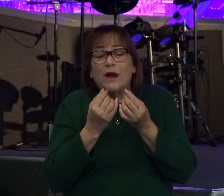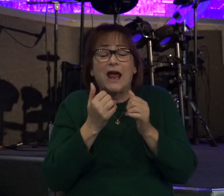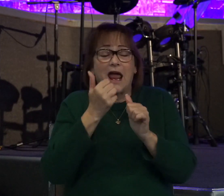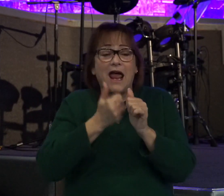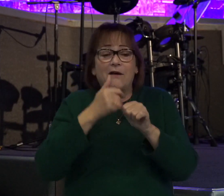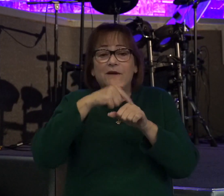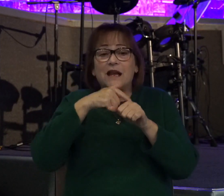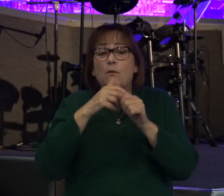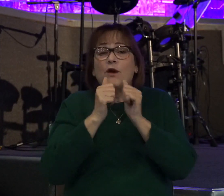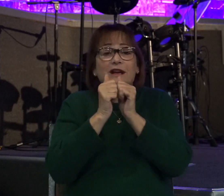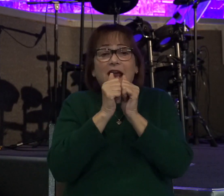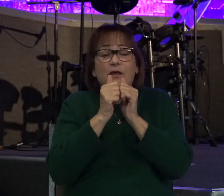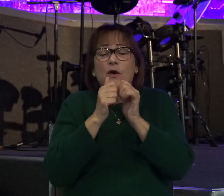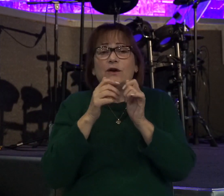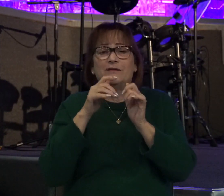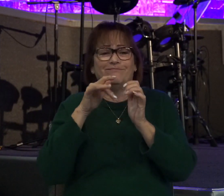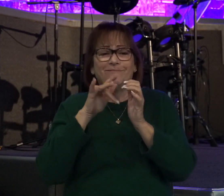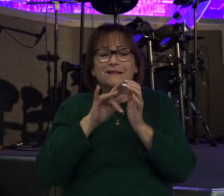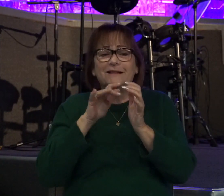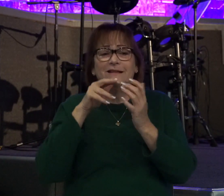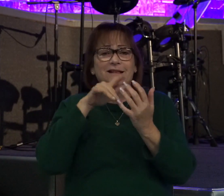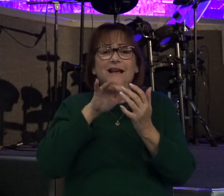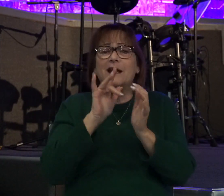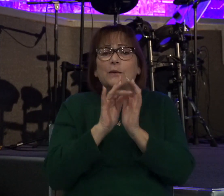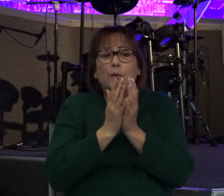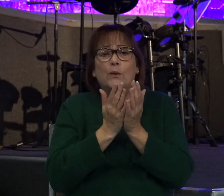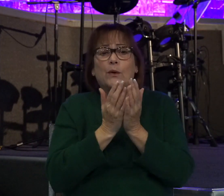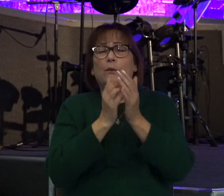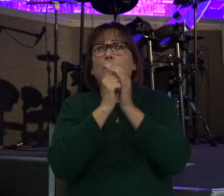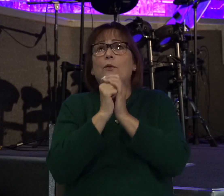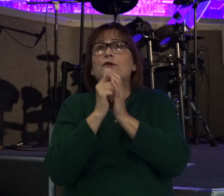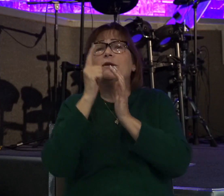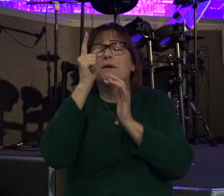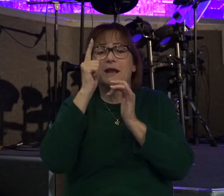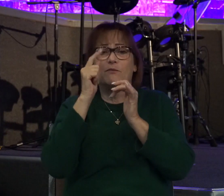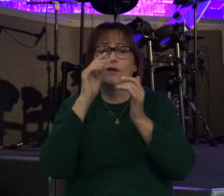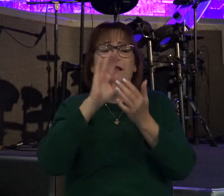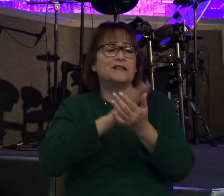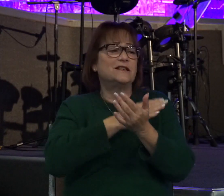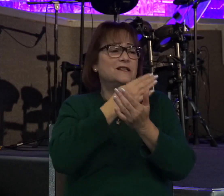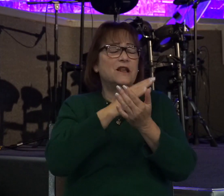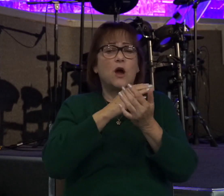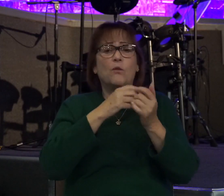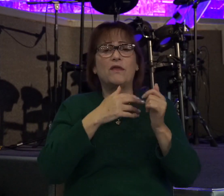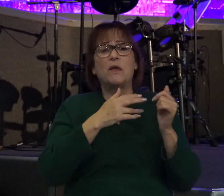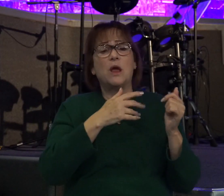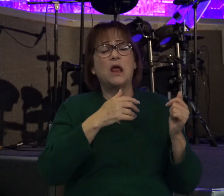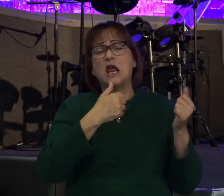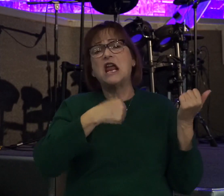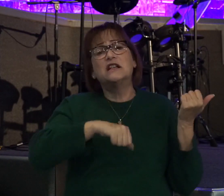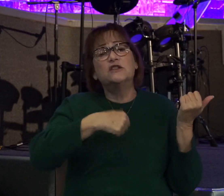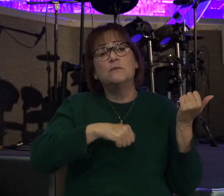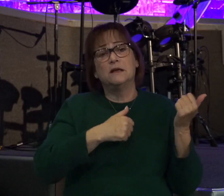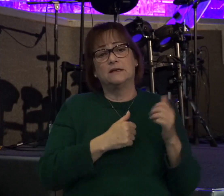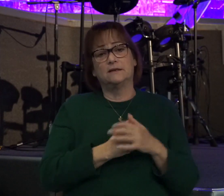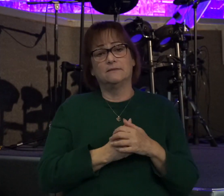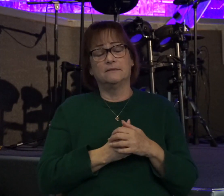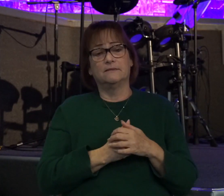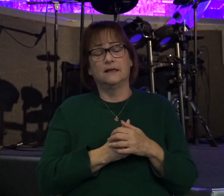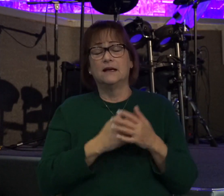get together to open up his word. We worship him with song, with instruments. And it's interesting because